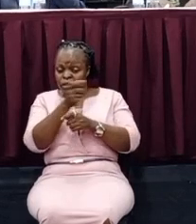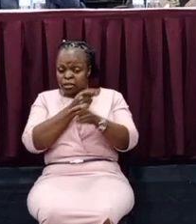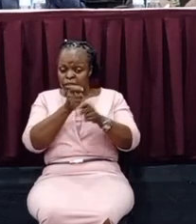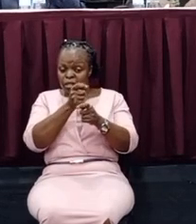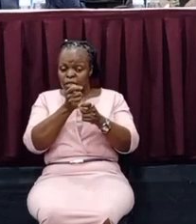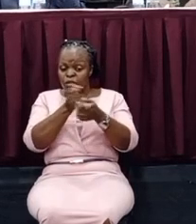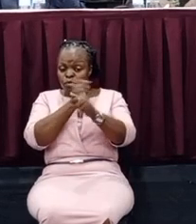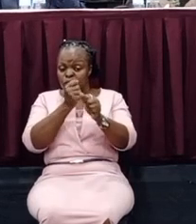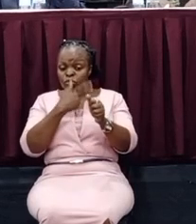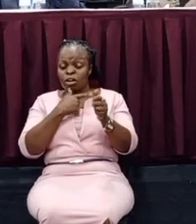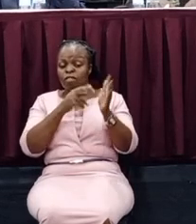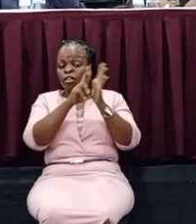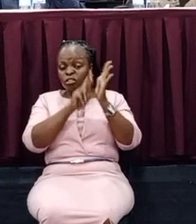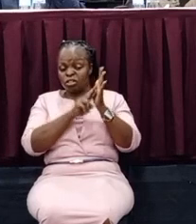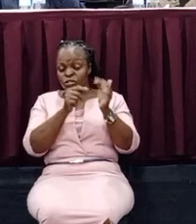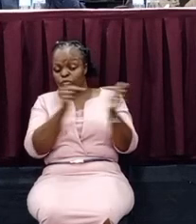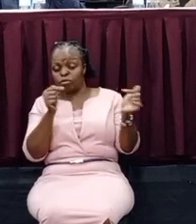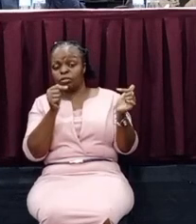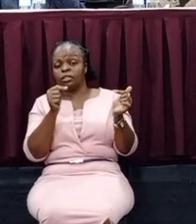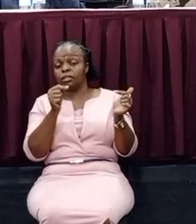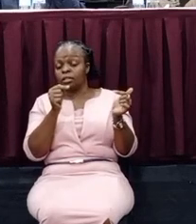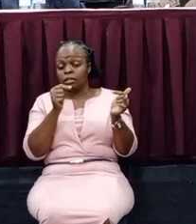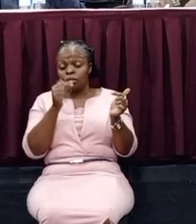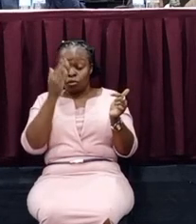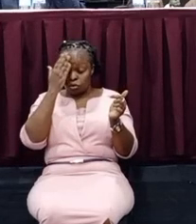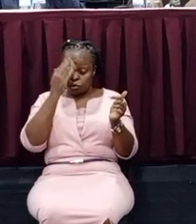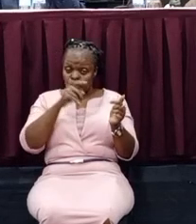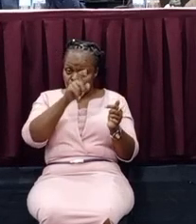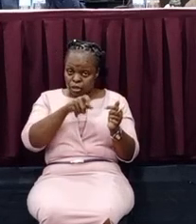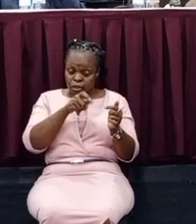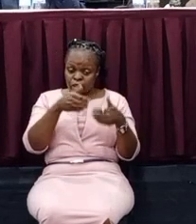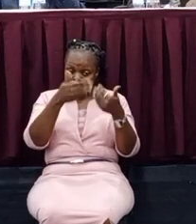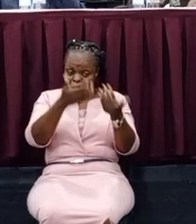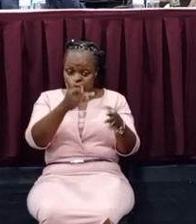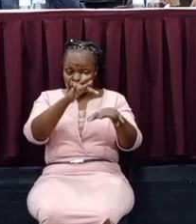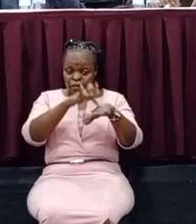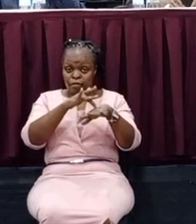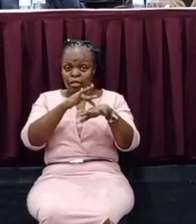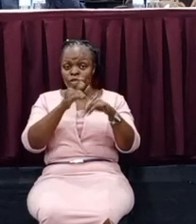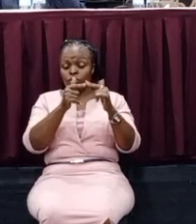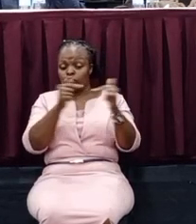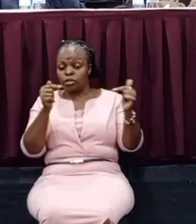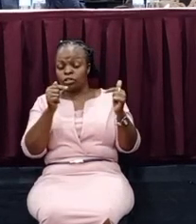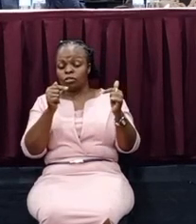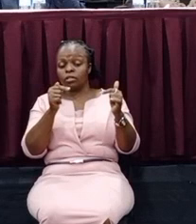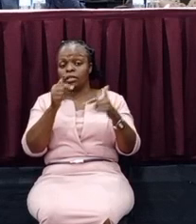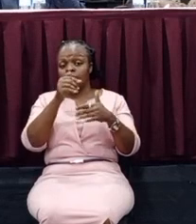That is the opposite. And you know, we must give effect to the provisions of the Act having been passed by Parliament. But you can